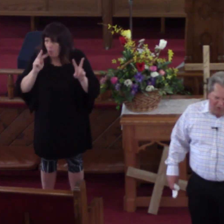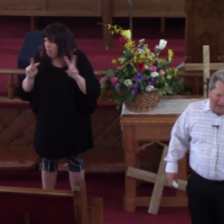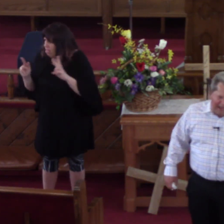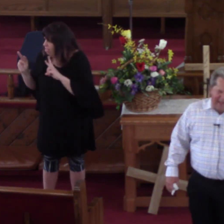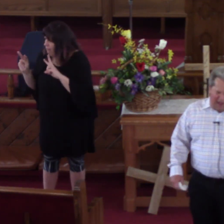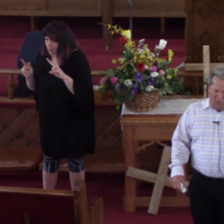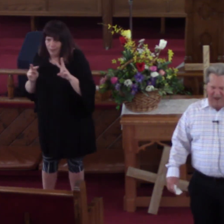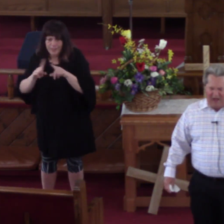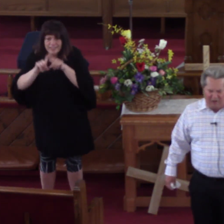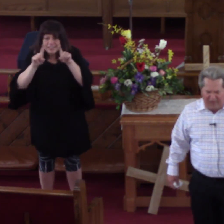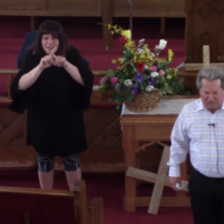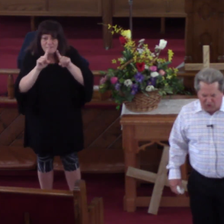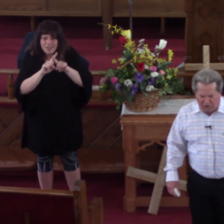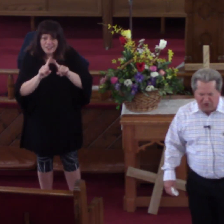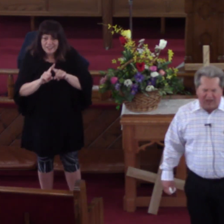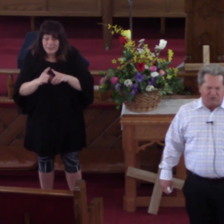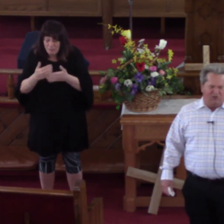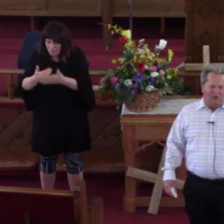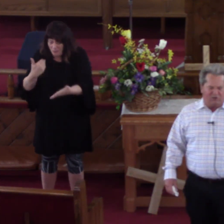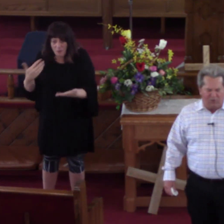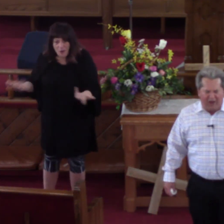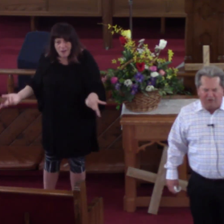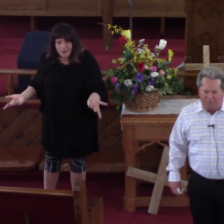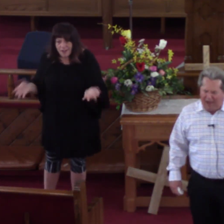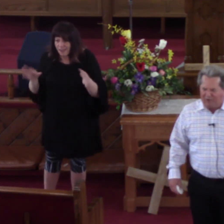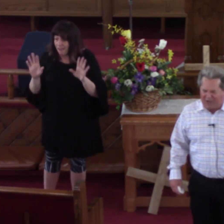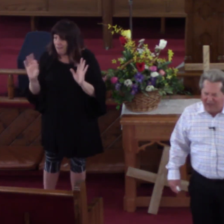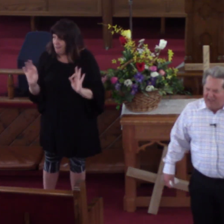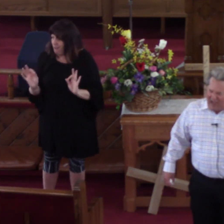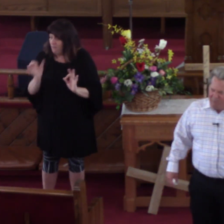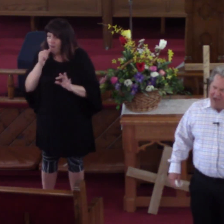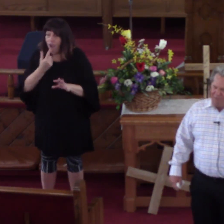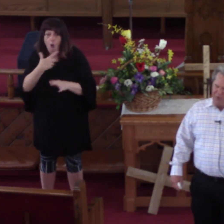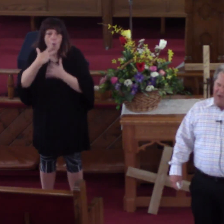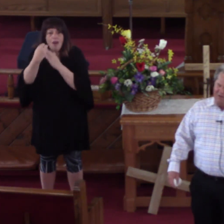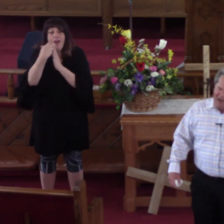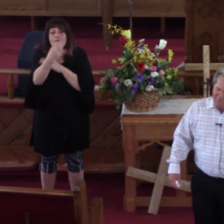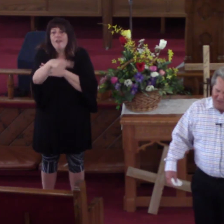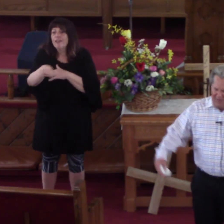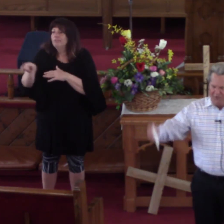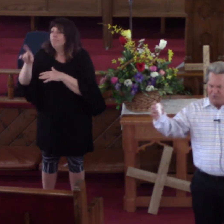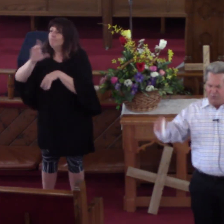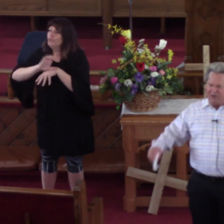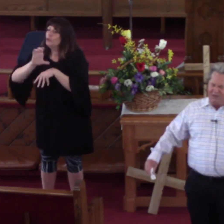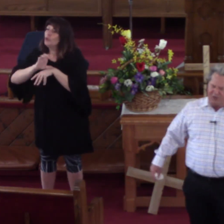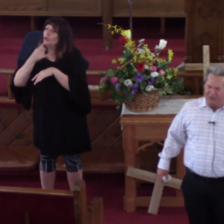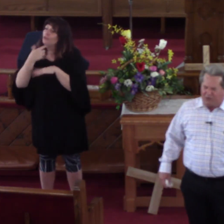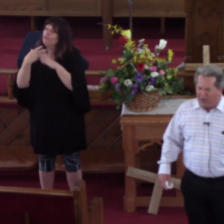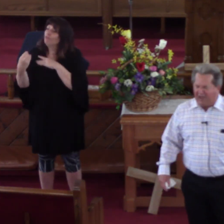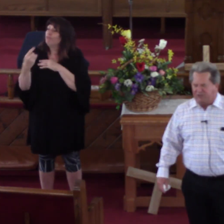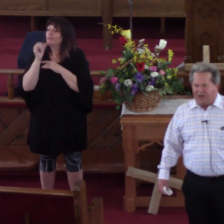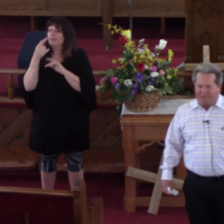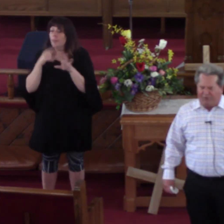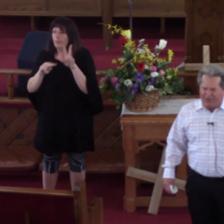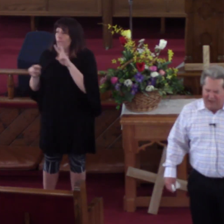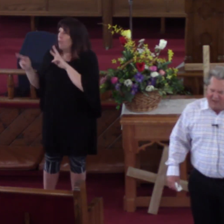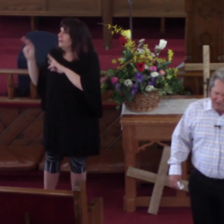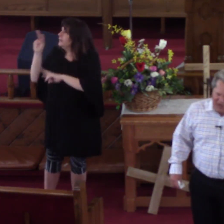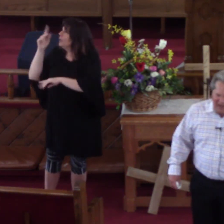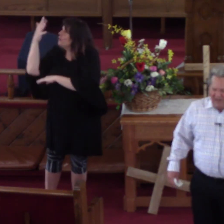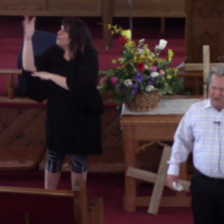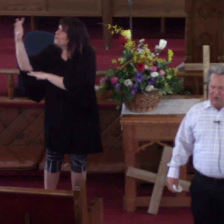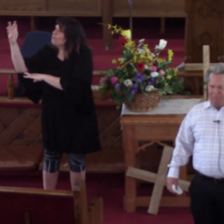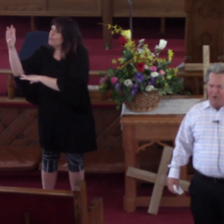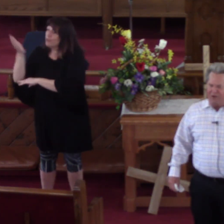looked before. I went out of that church house and looked around about. And my friend, the trees and the grass and everything